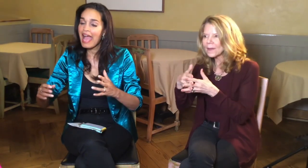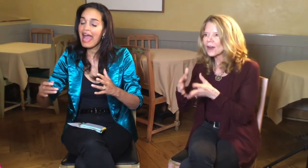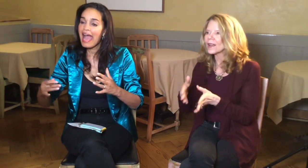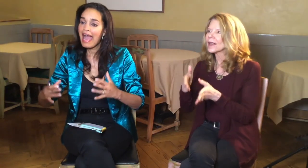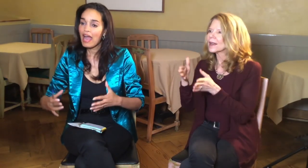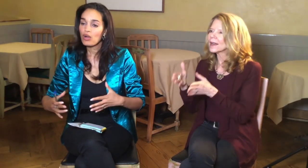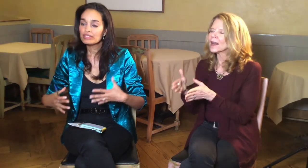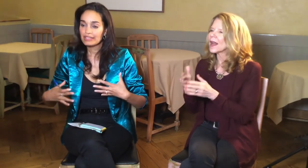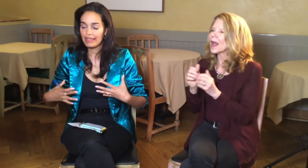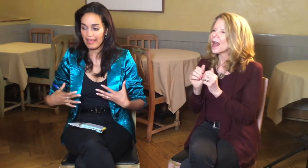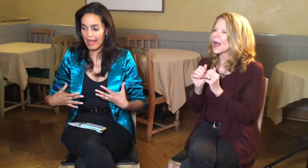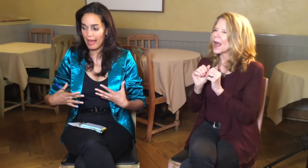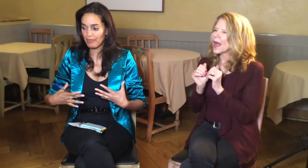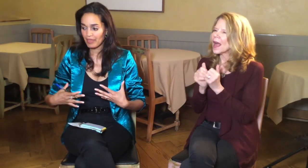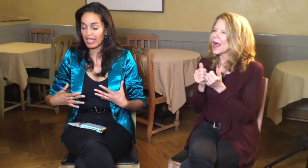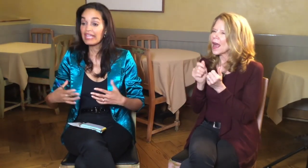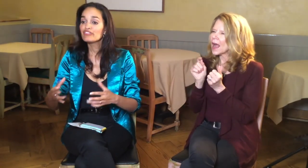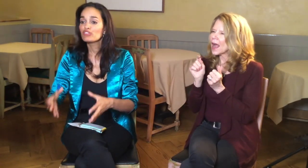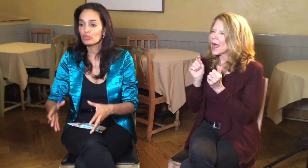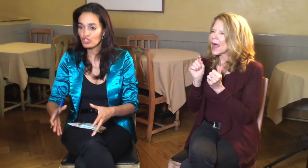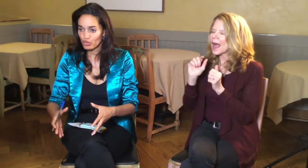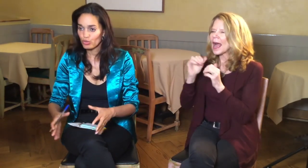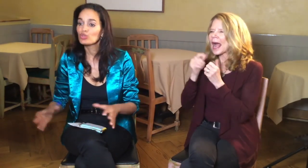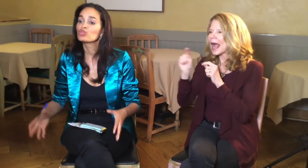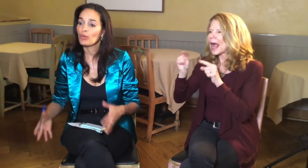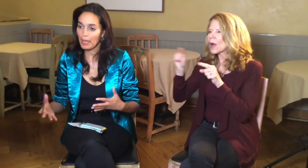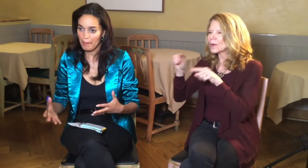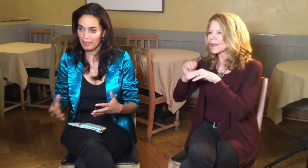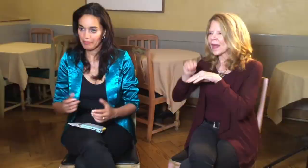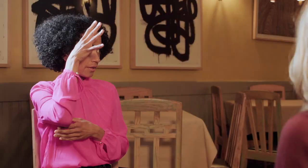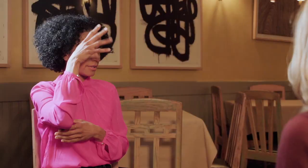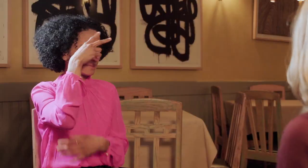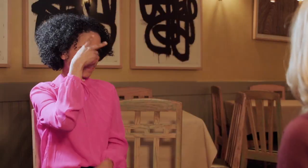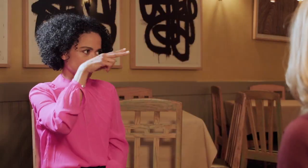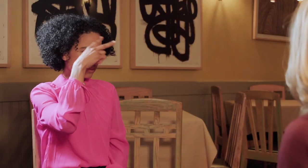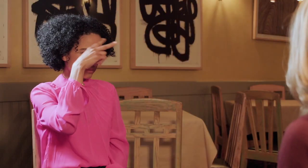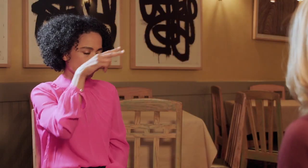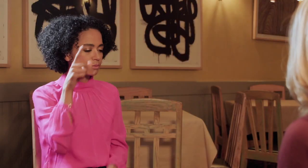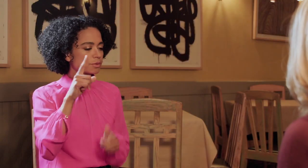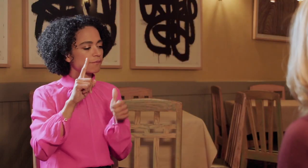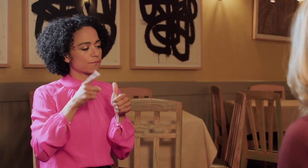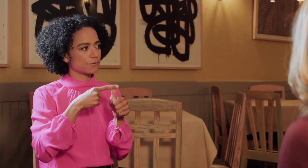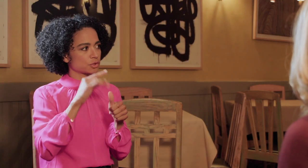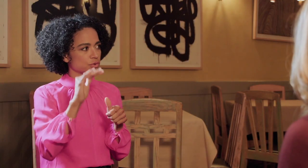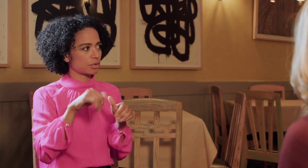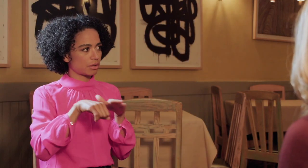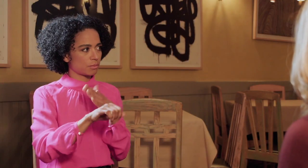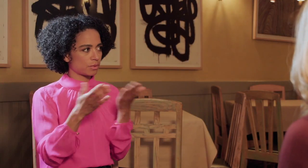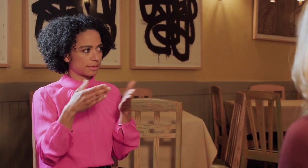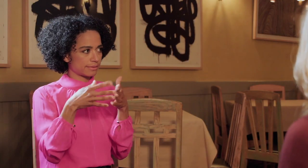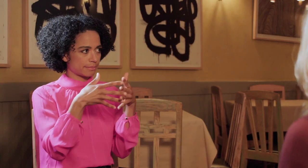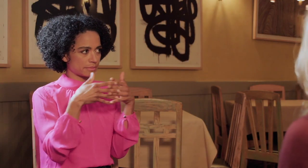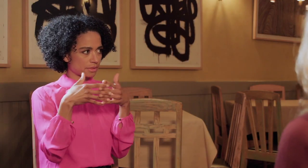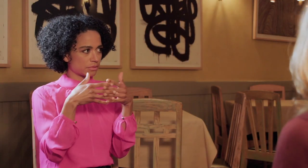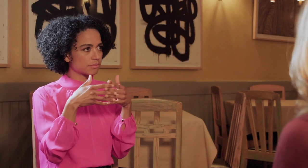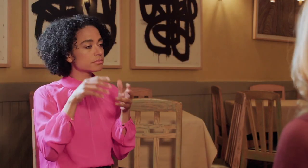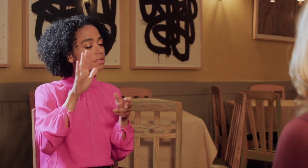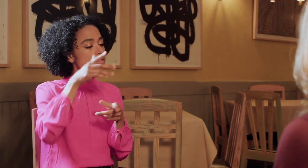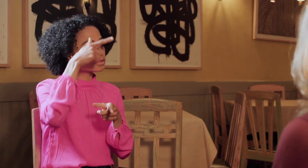How did that influence you growing up? My father is Mexican. He was the first child born here